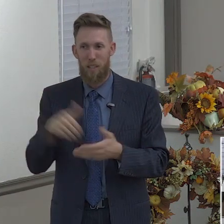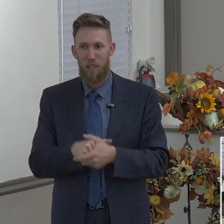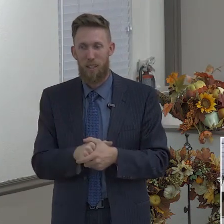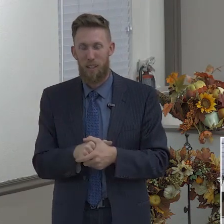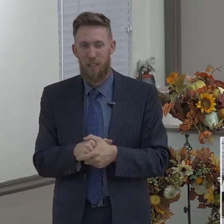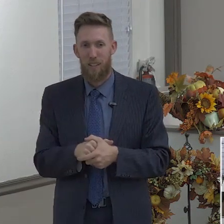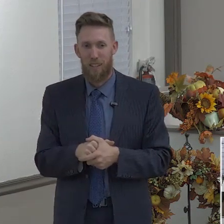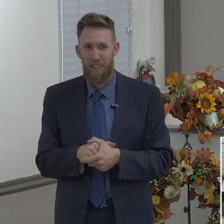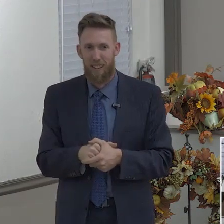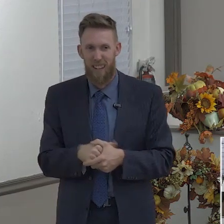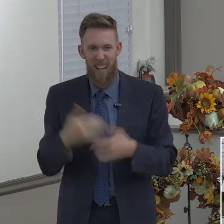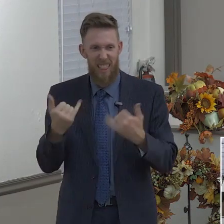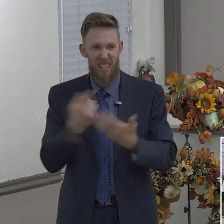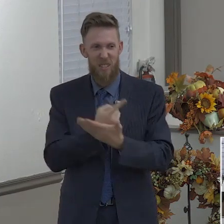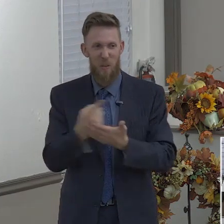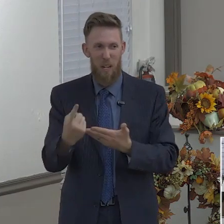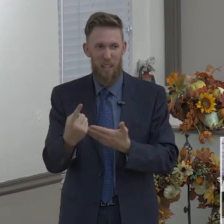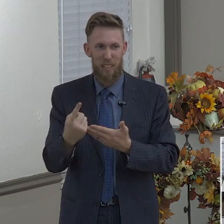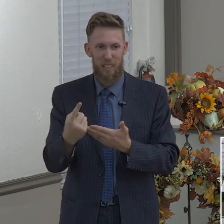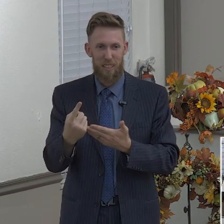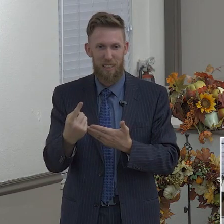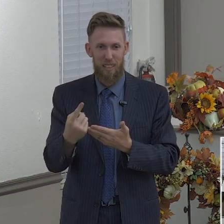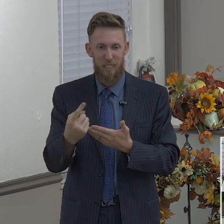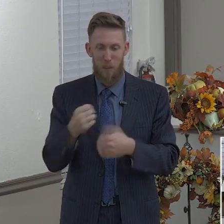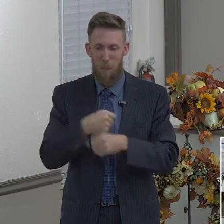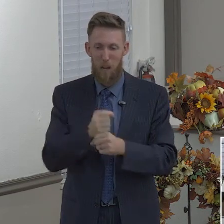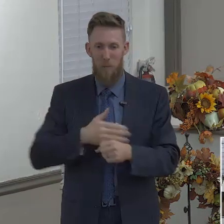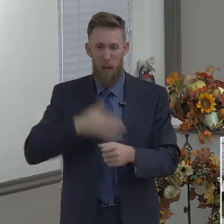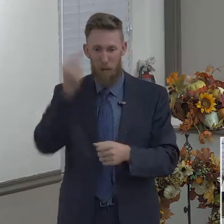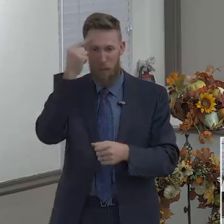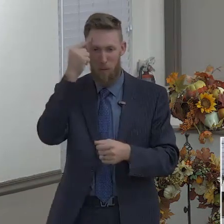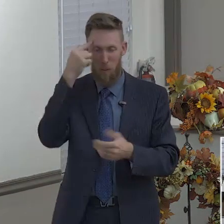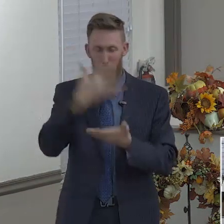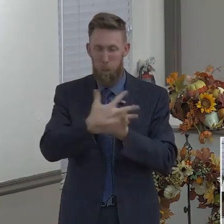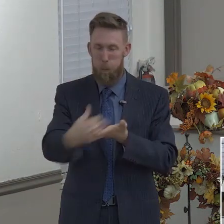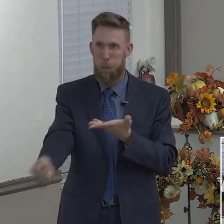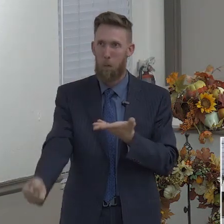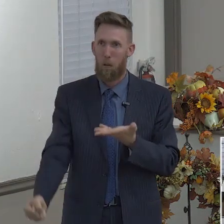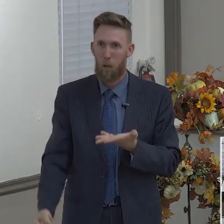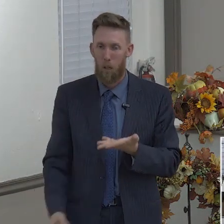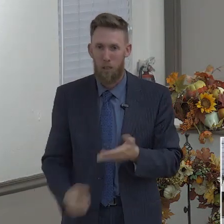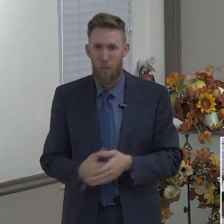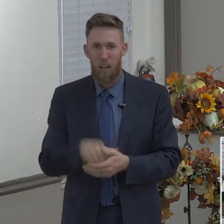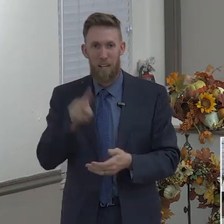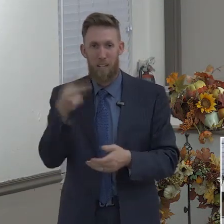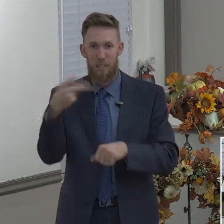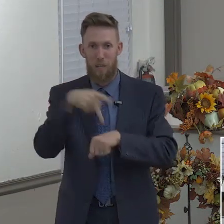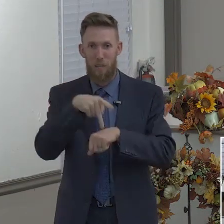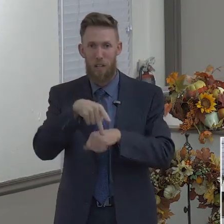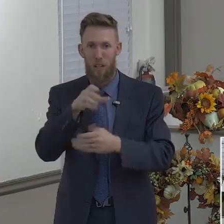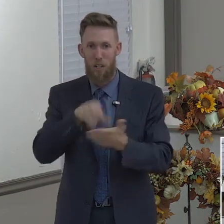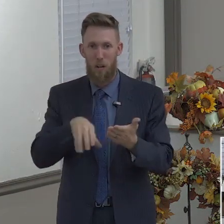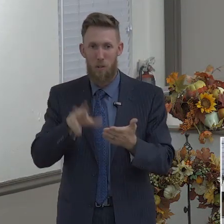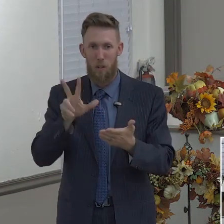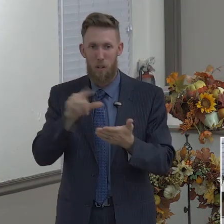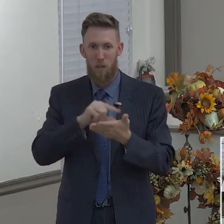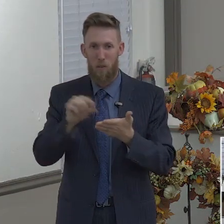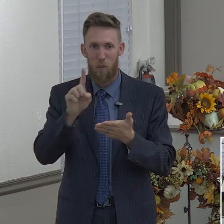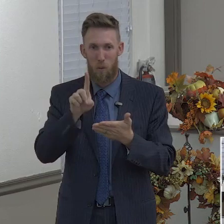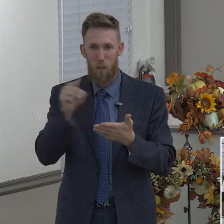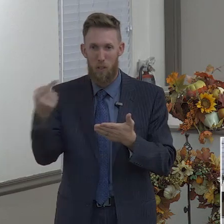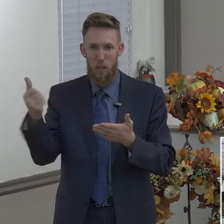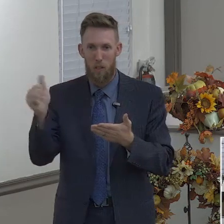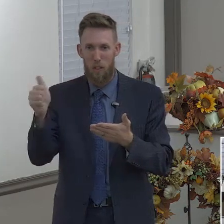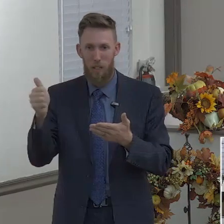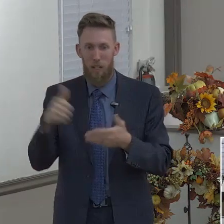it is 2 Peter, not 1, 2 Peter chapter number 1, I would have started reading it, you guys would have said, he's gone liberal, he's reading another